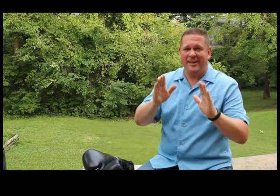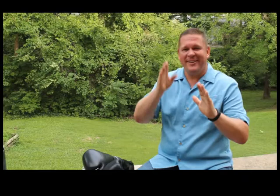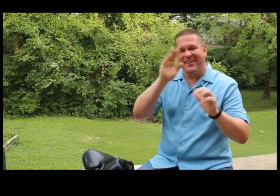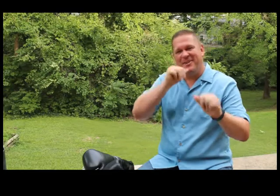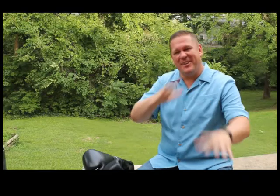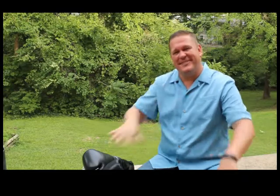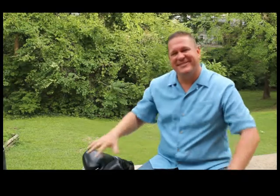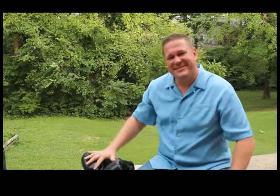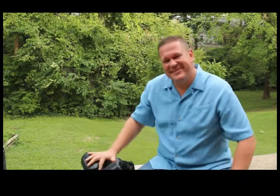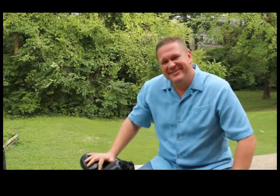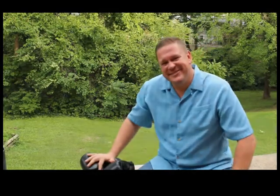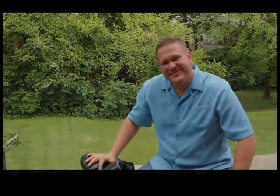God bless.